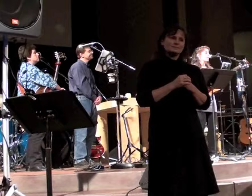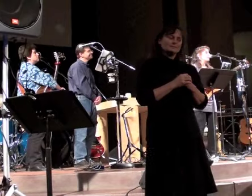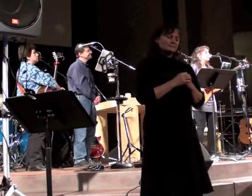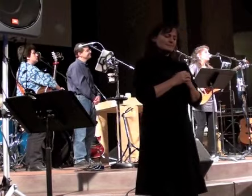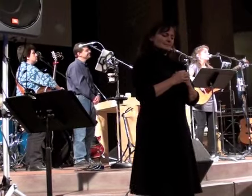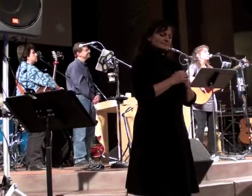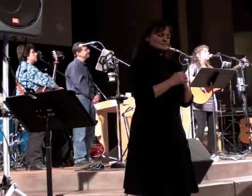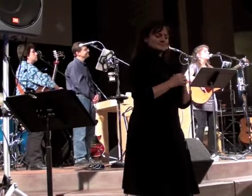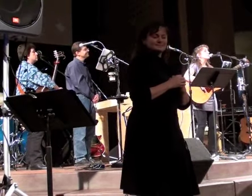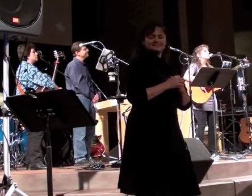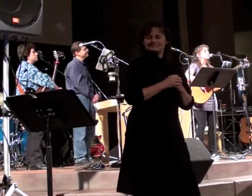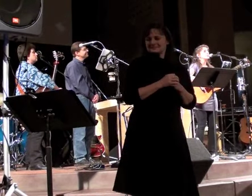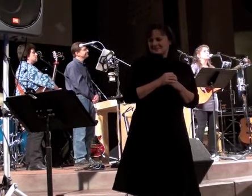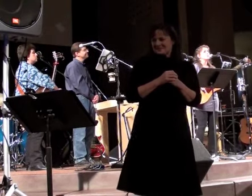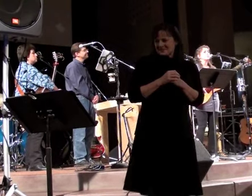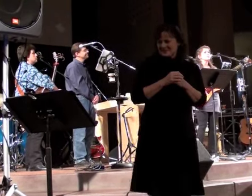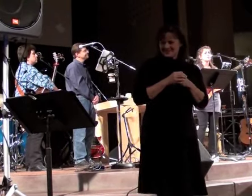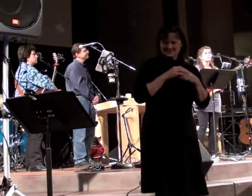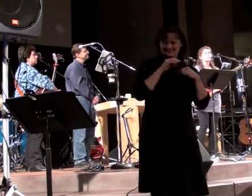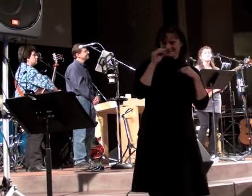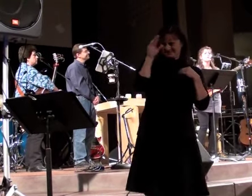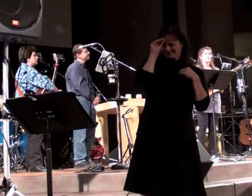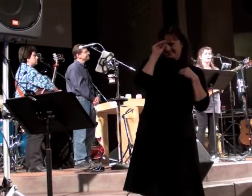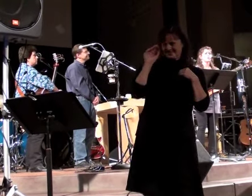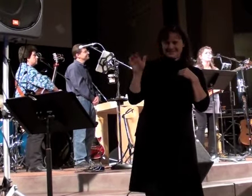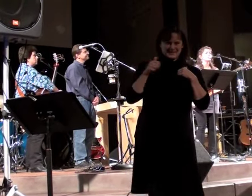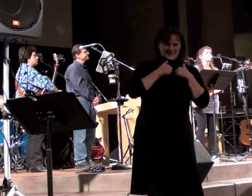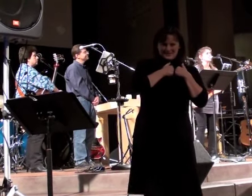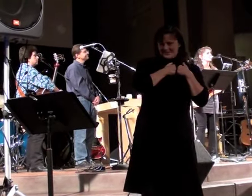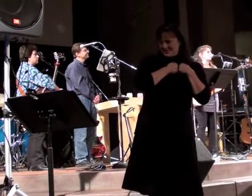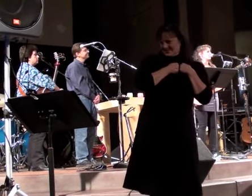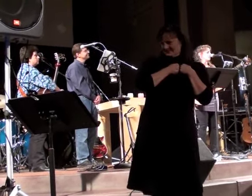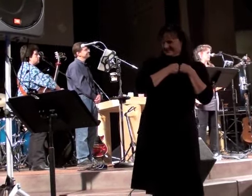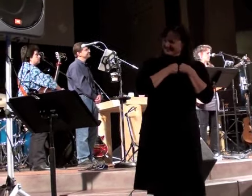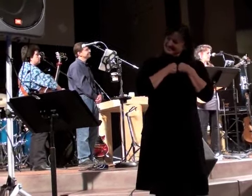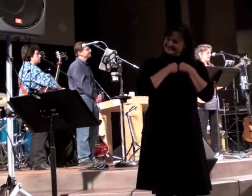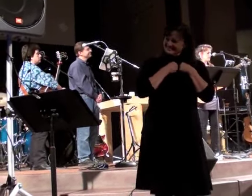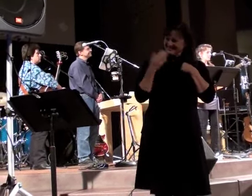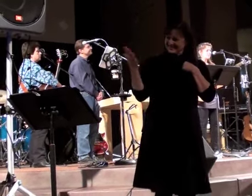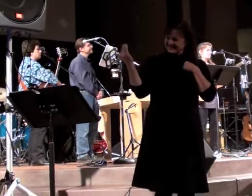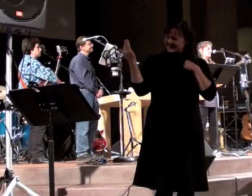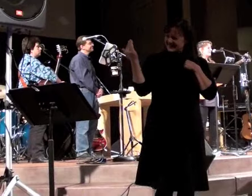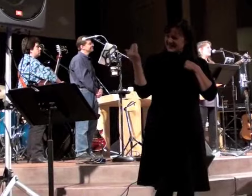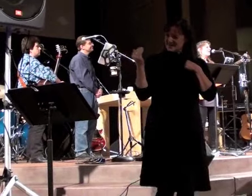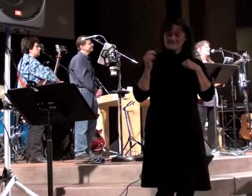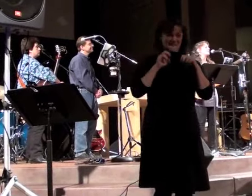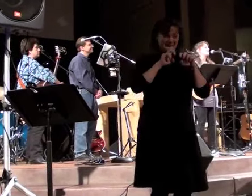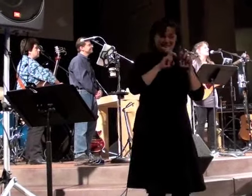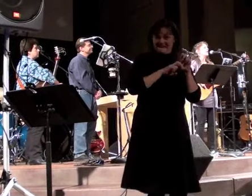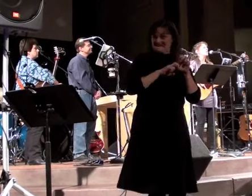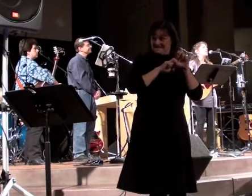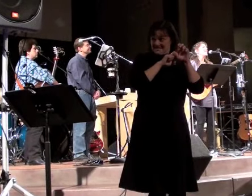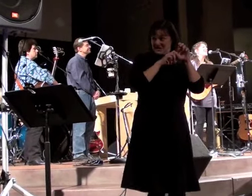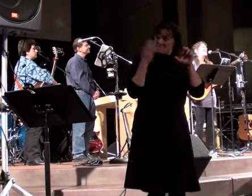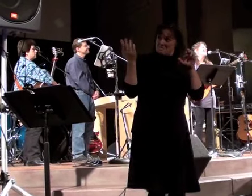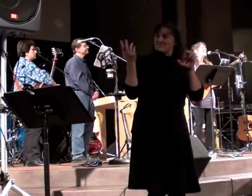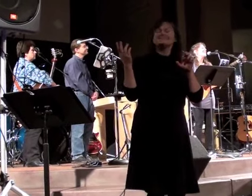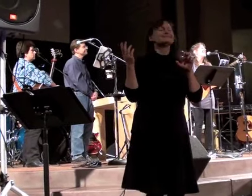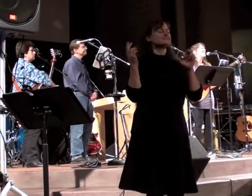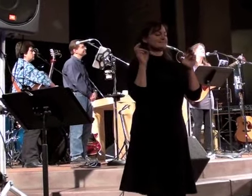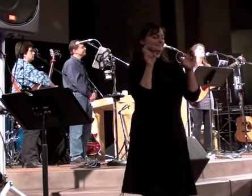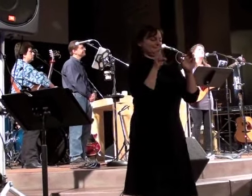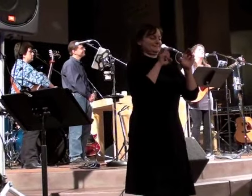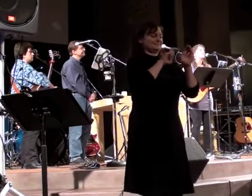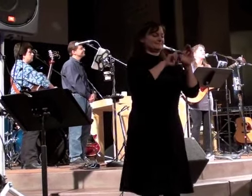Bows and jewels and ferris wheels, the dizzy dancing way